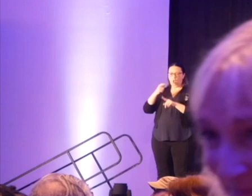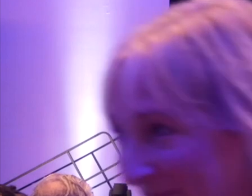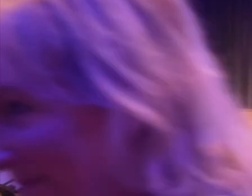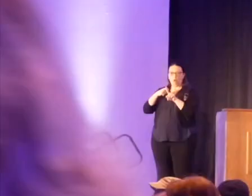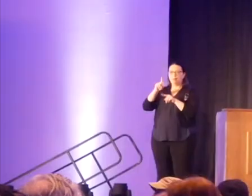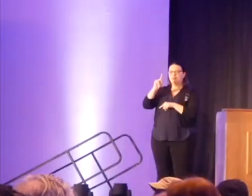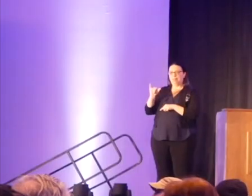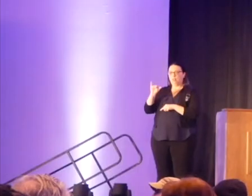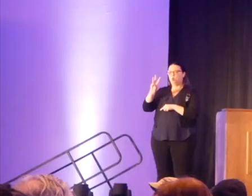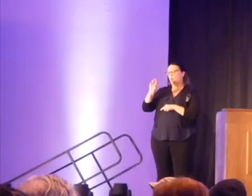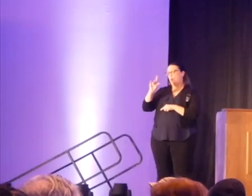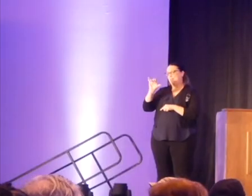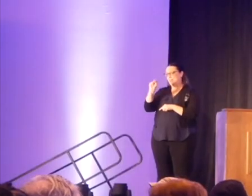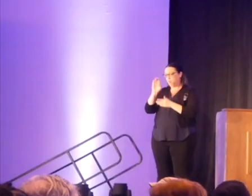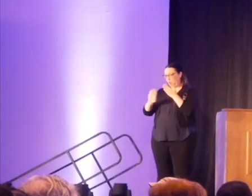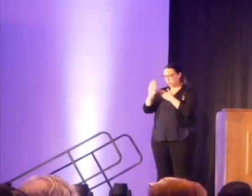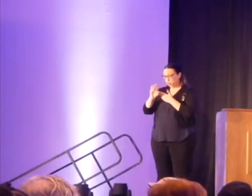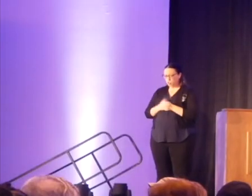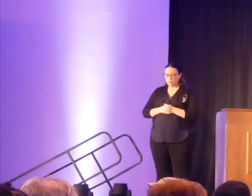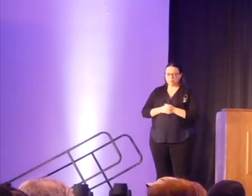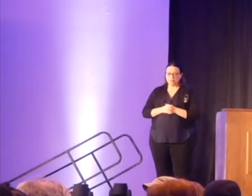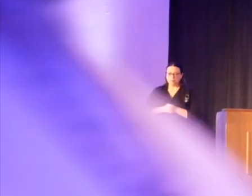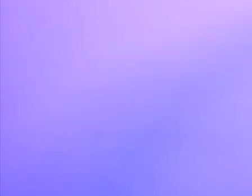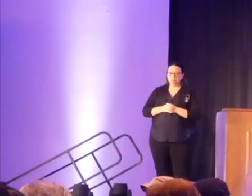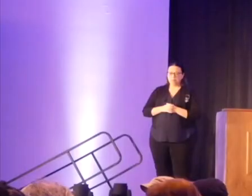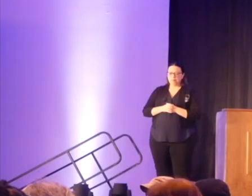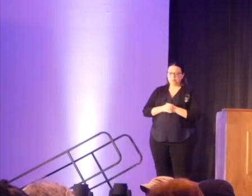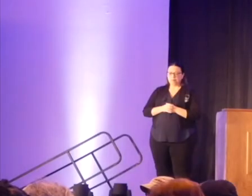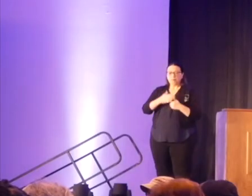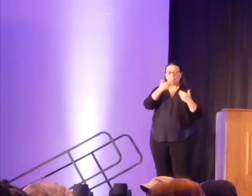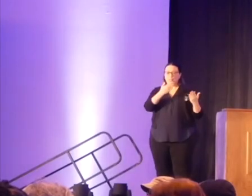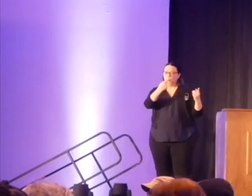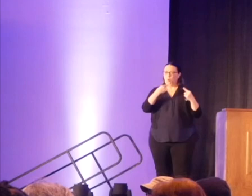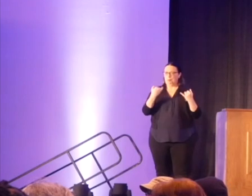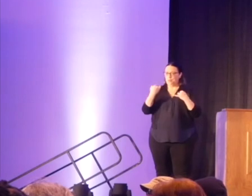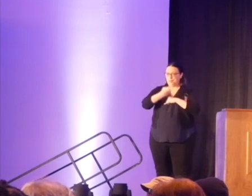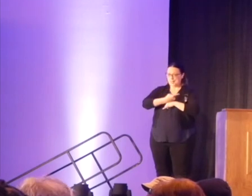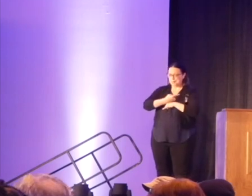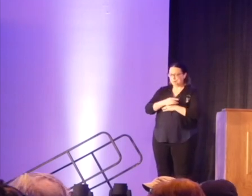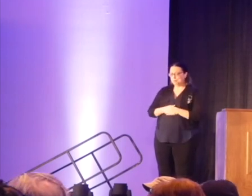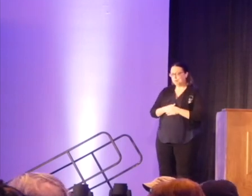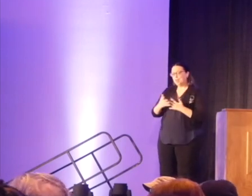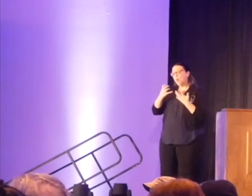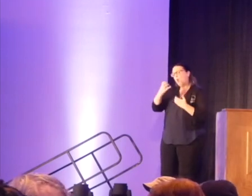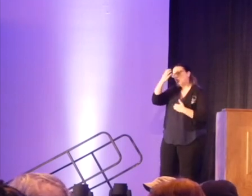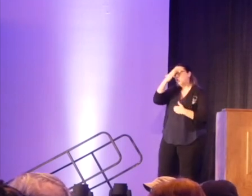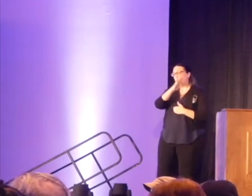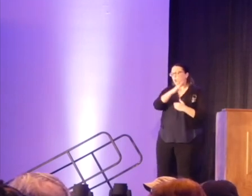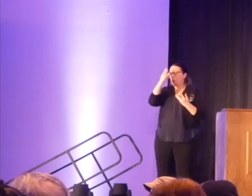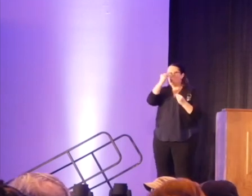taking time out of your busy schedule to come here today. I guess I'd love to hear your thoughts about bending the